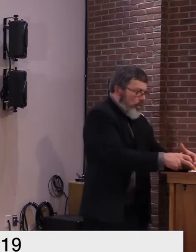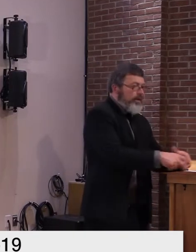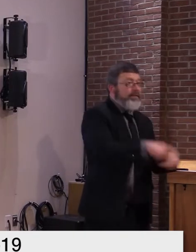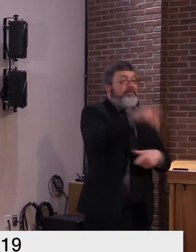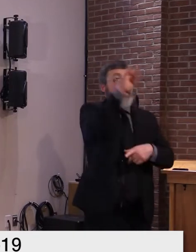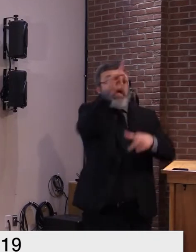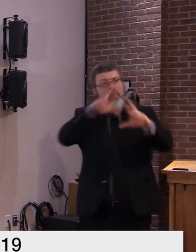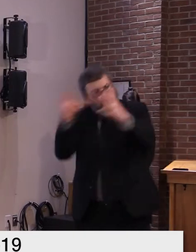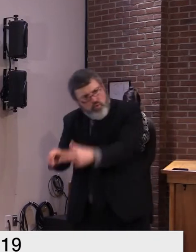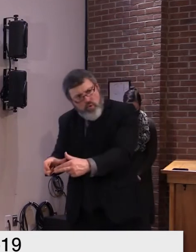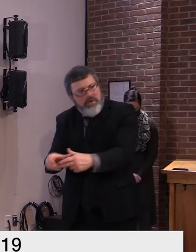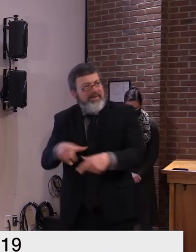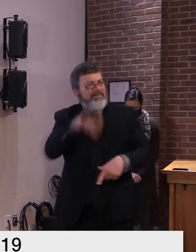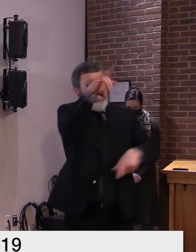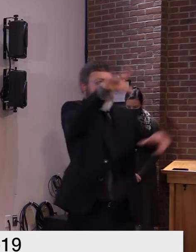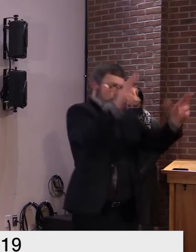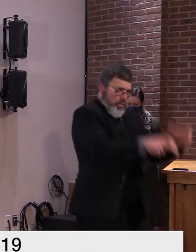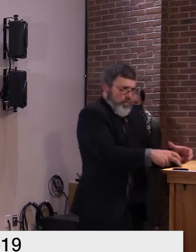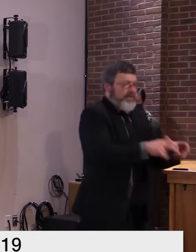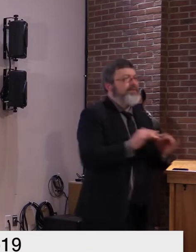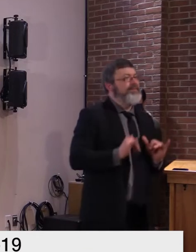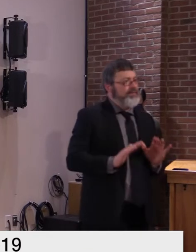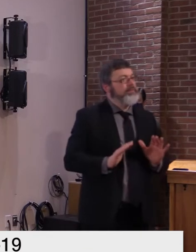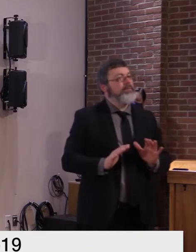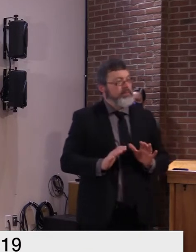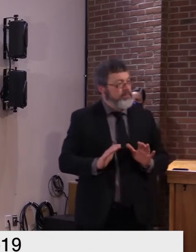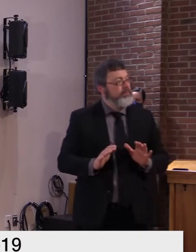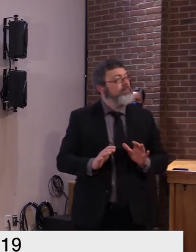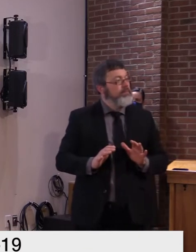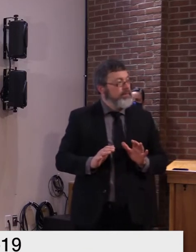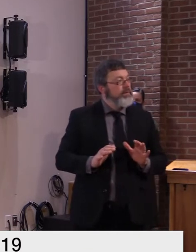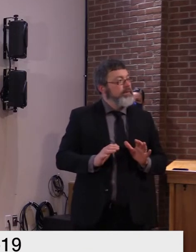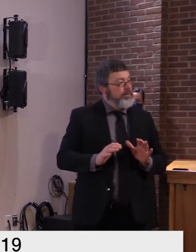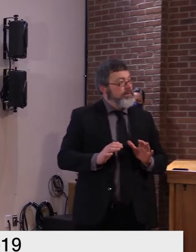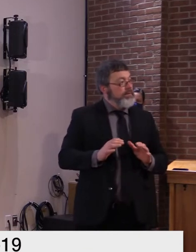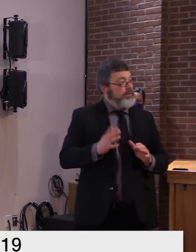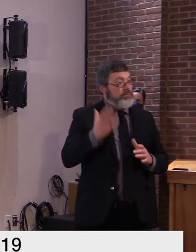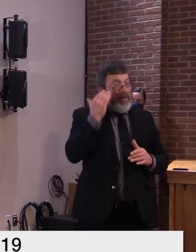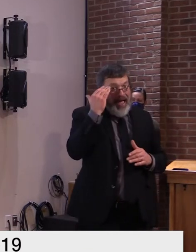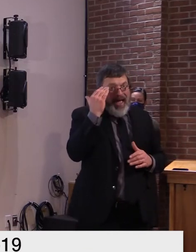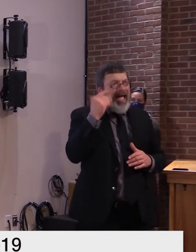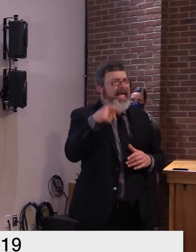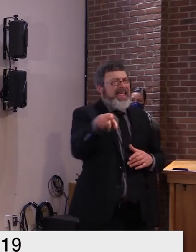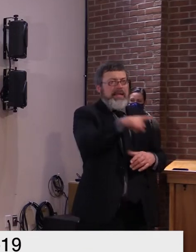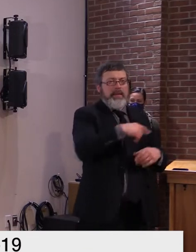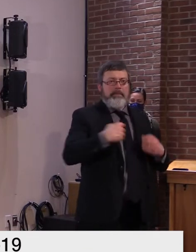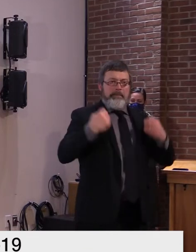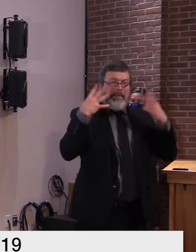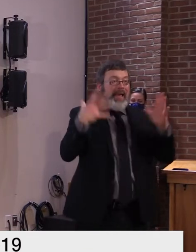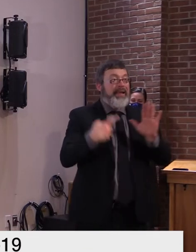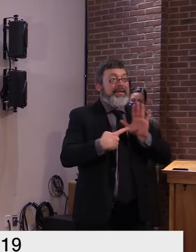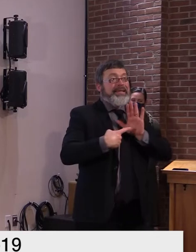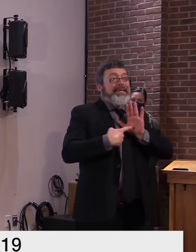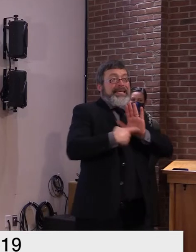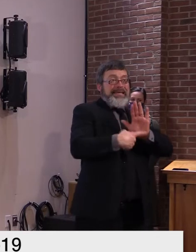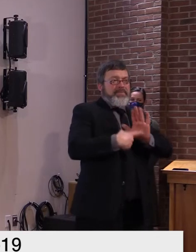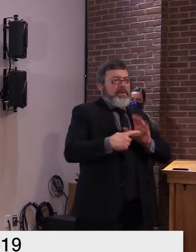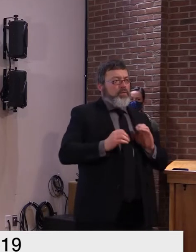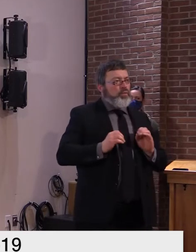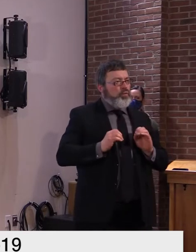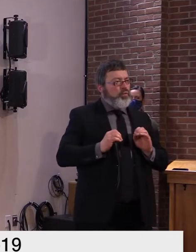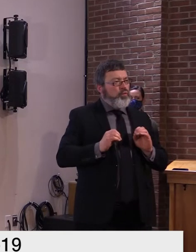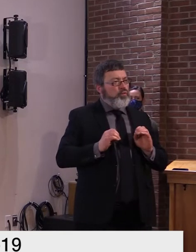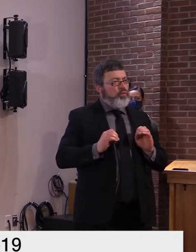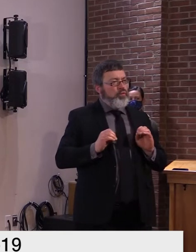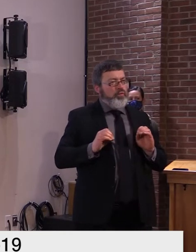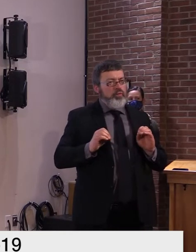to halt silent transmission of disease and as you know and as you heard even more today vermont